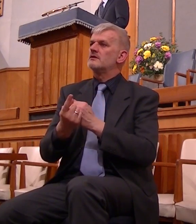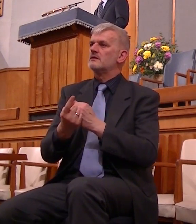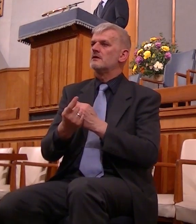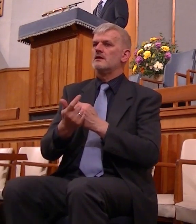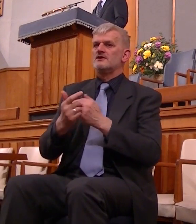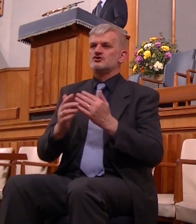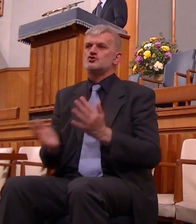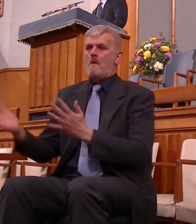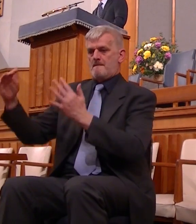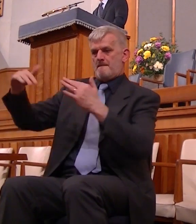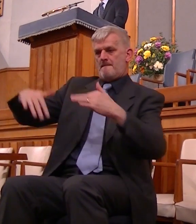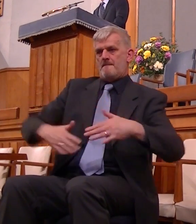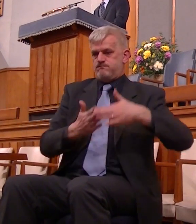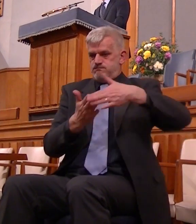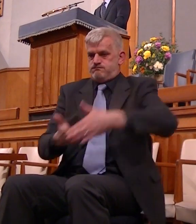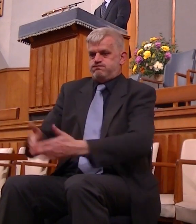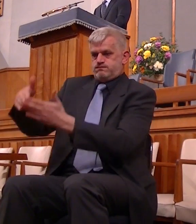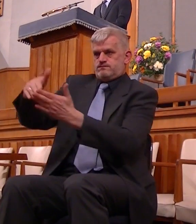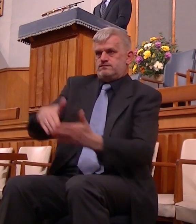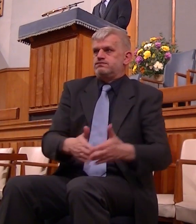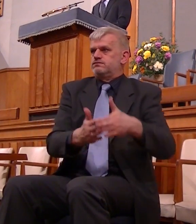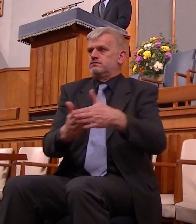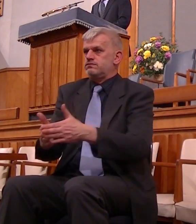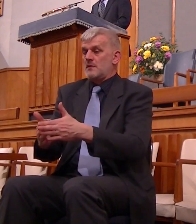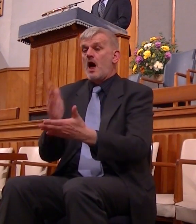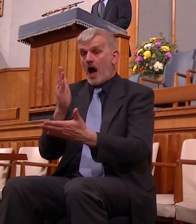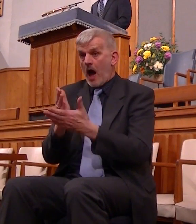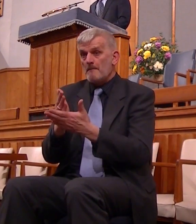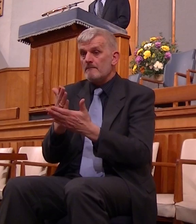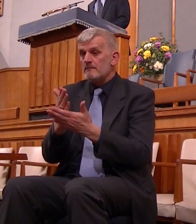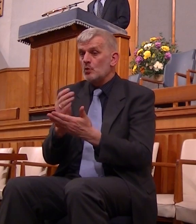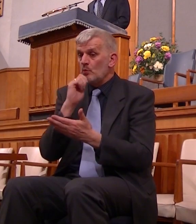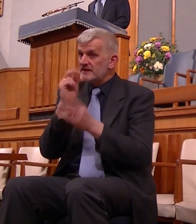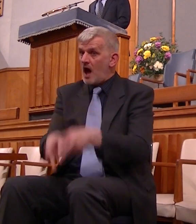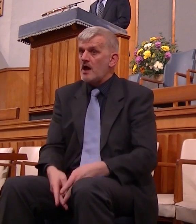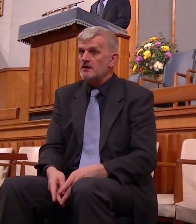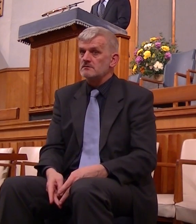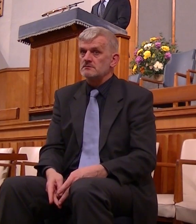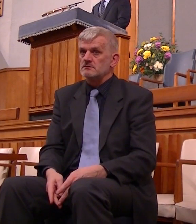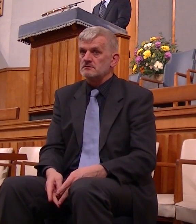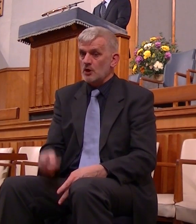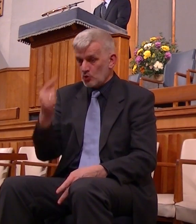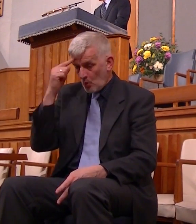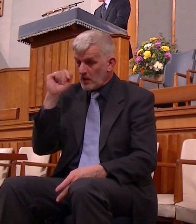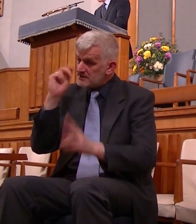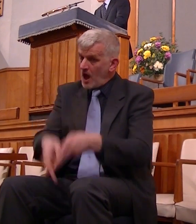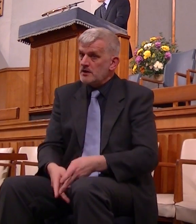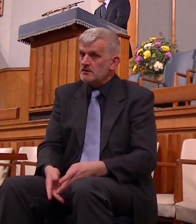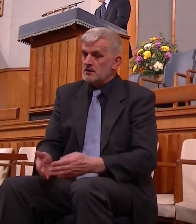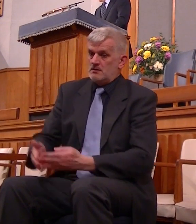a mighty storm at sea and there was certain death ahead of him the most violent storm imaginable